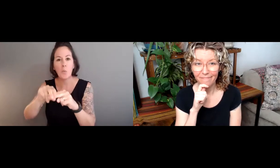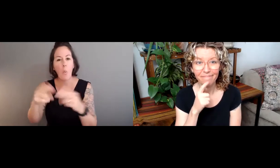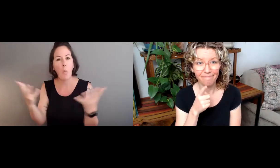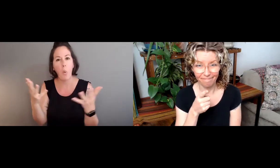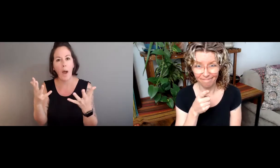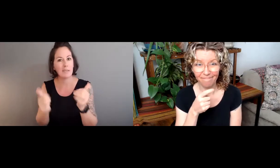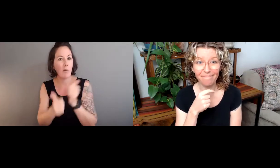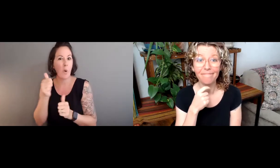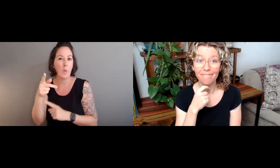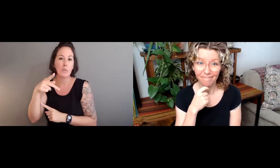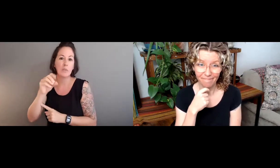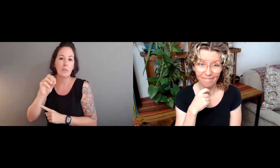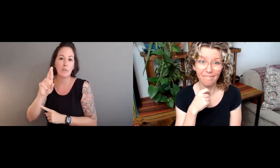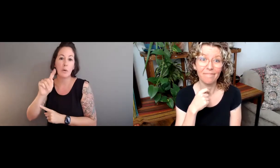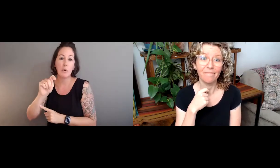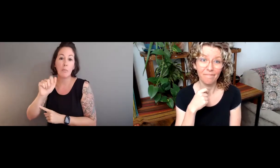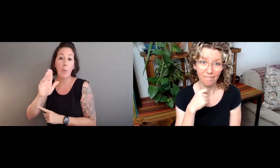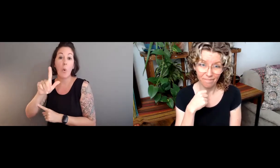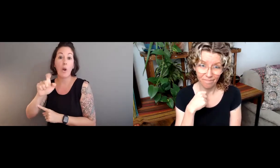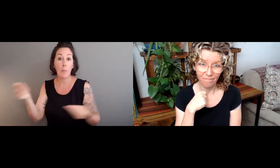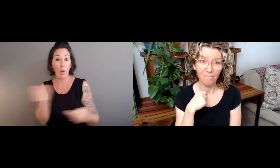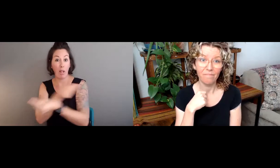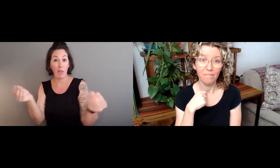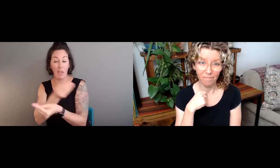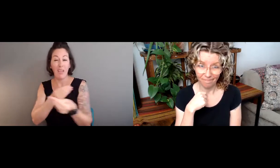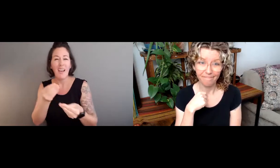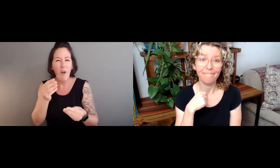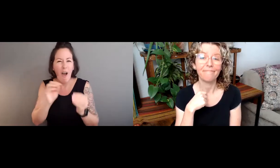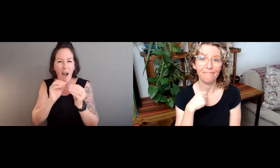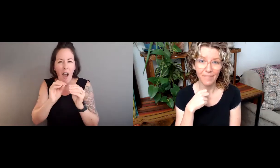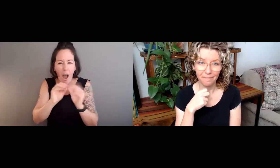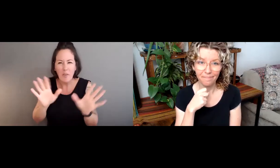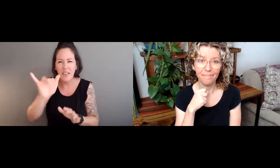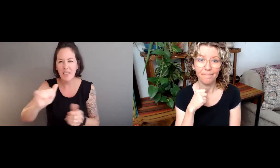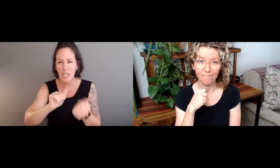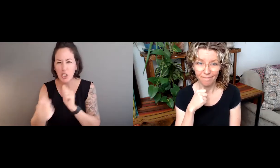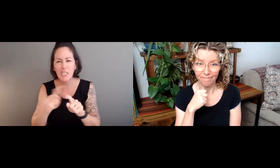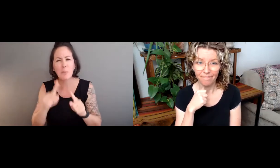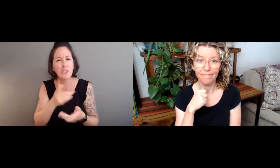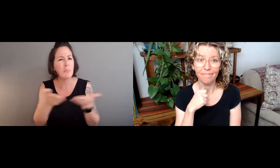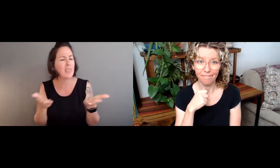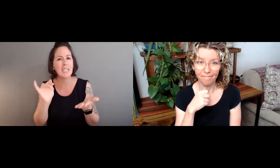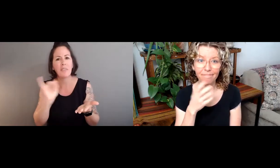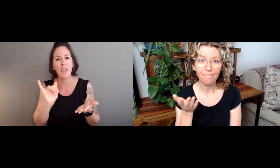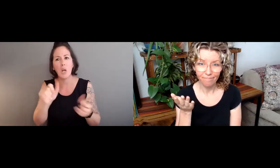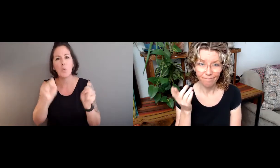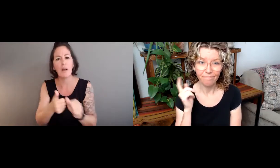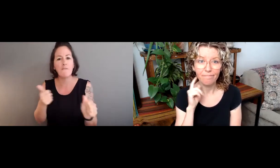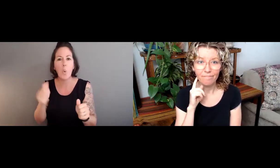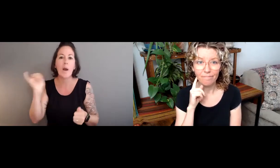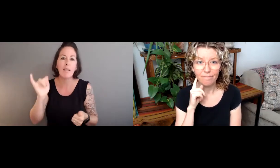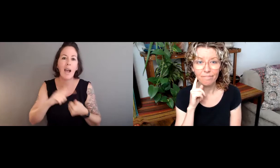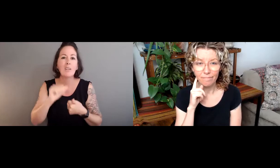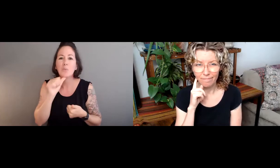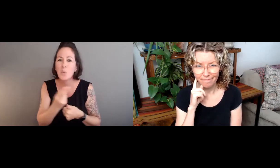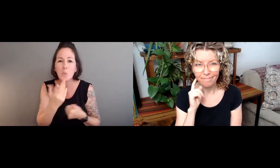Also thinking about format, trying to tap into what's the most portable format. And obviously, that will